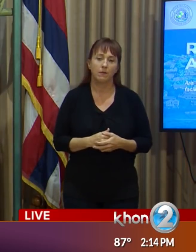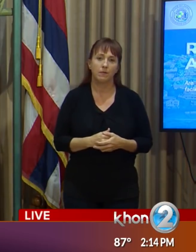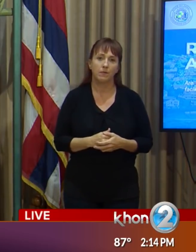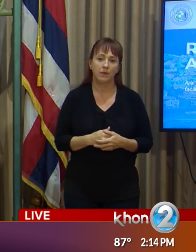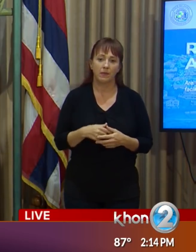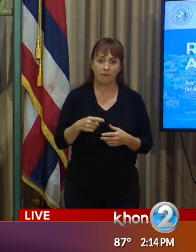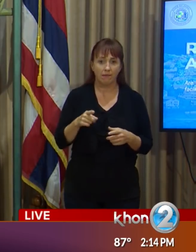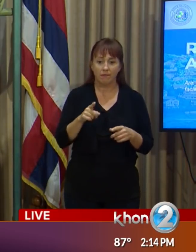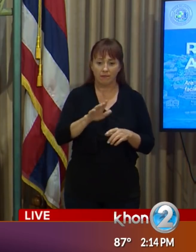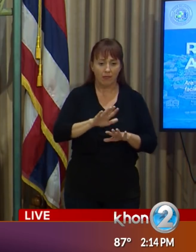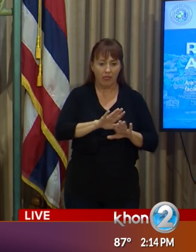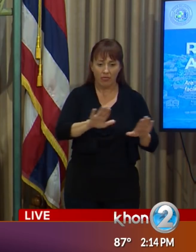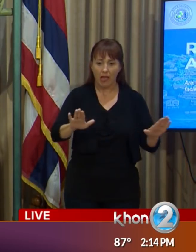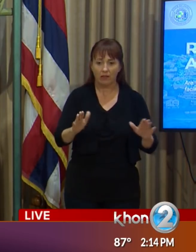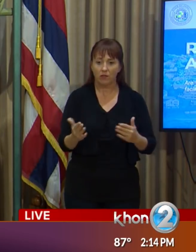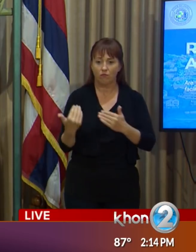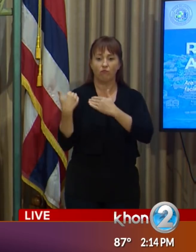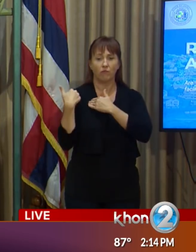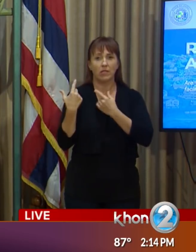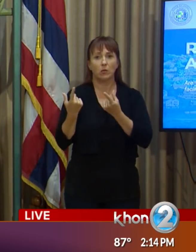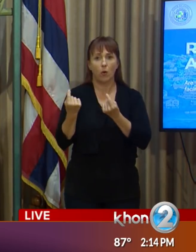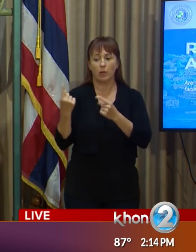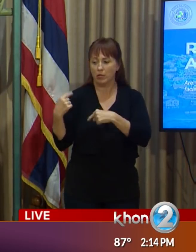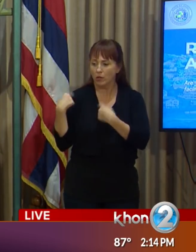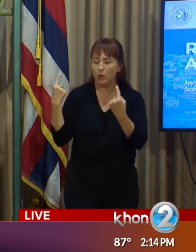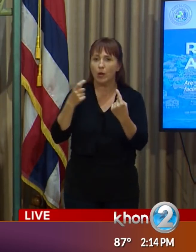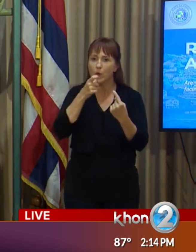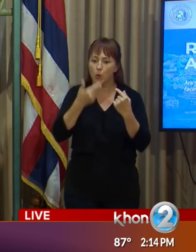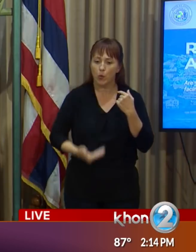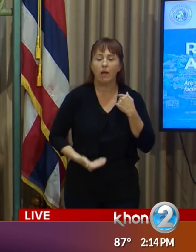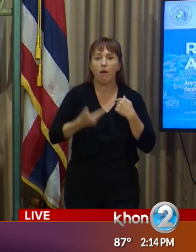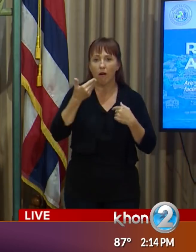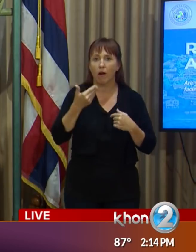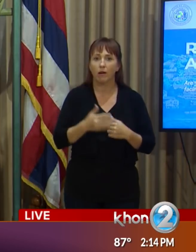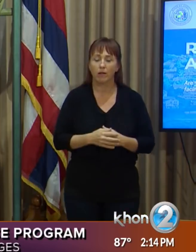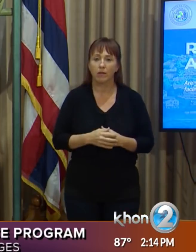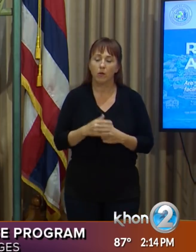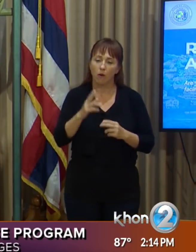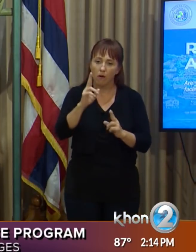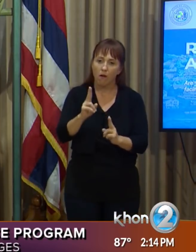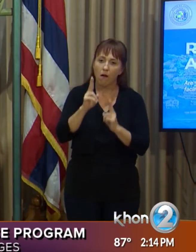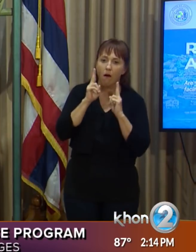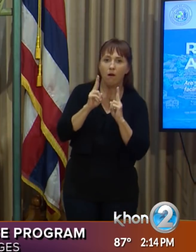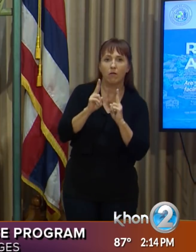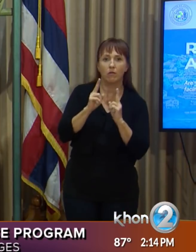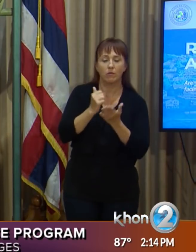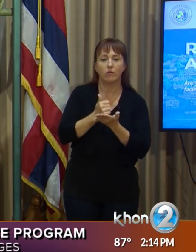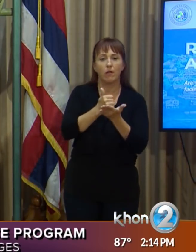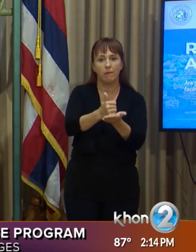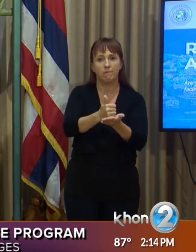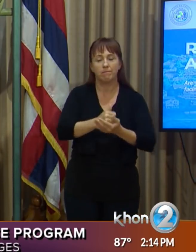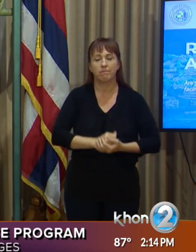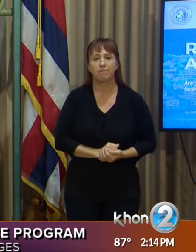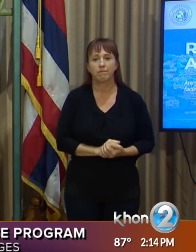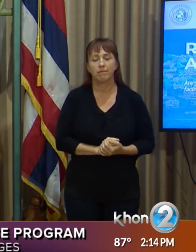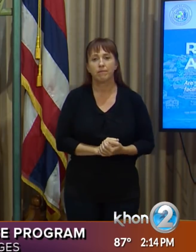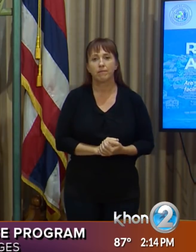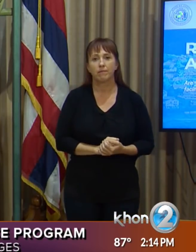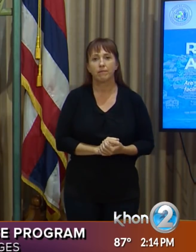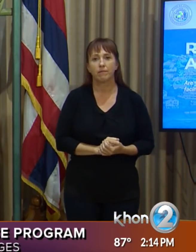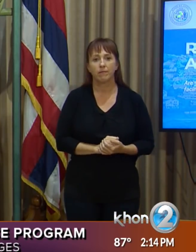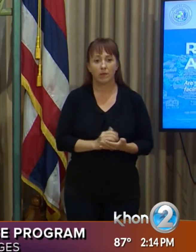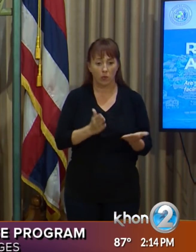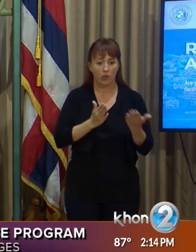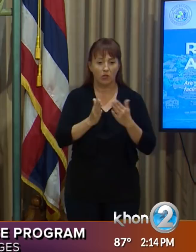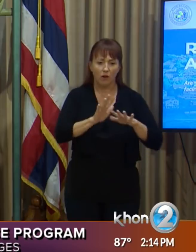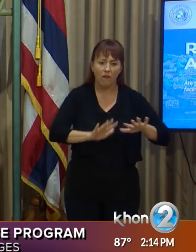is what we do. This is who we are, and we're honored to help. We serve